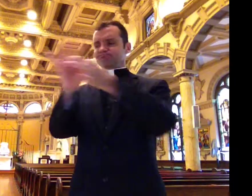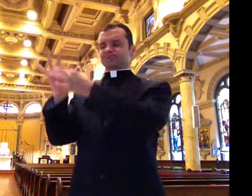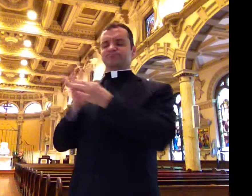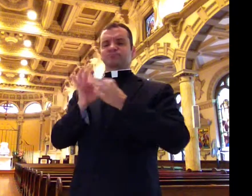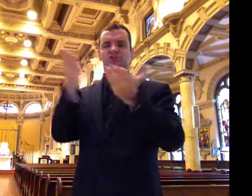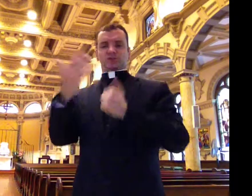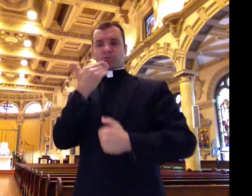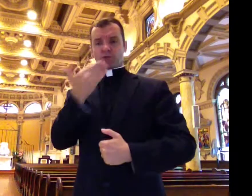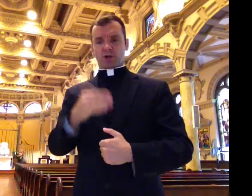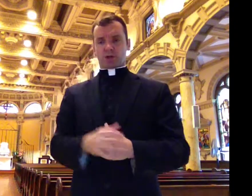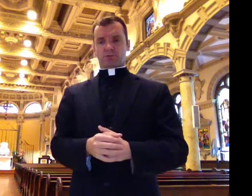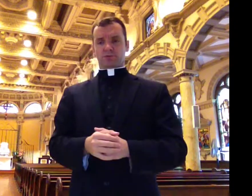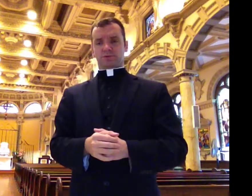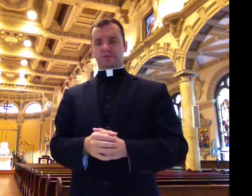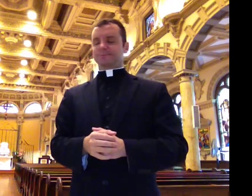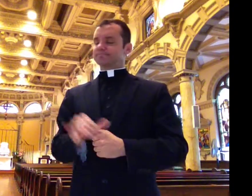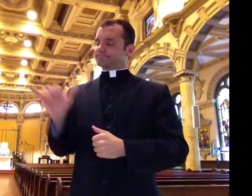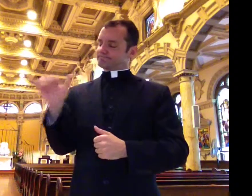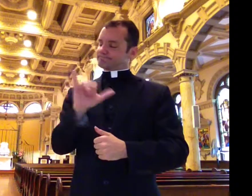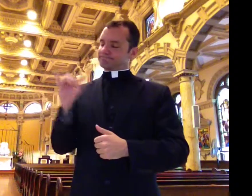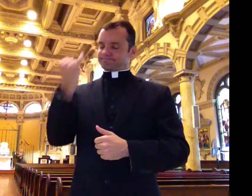so that they may serve well.